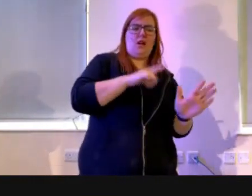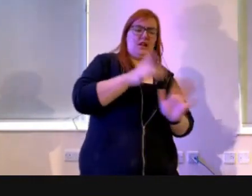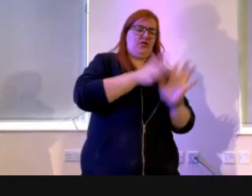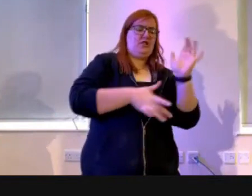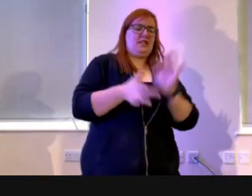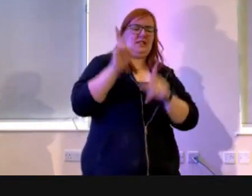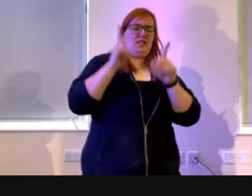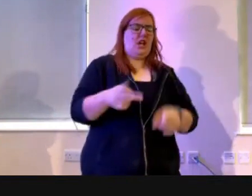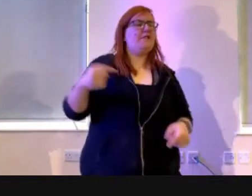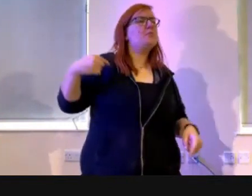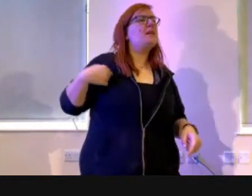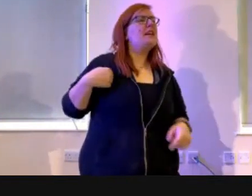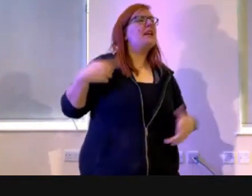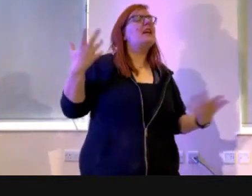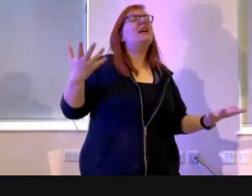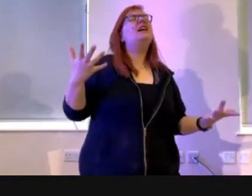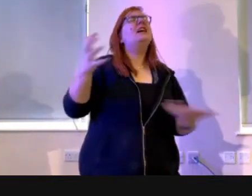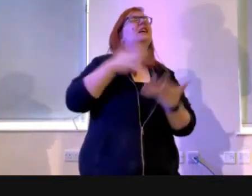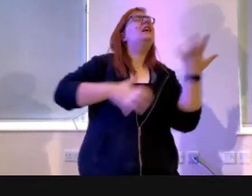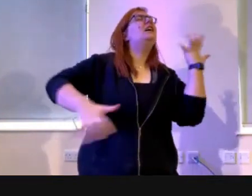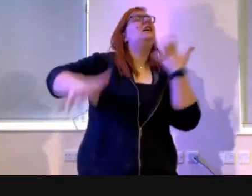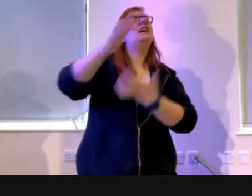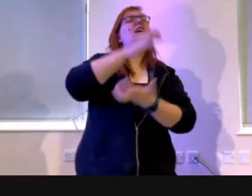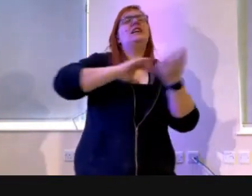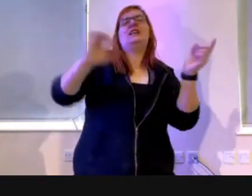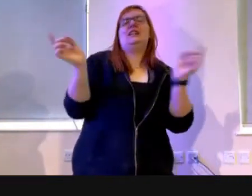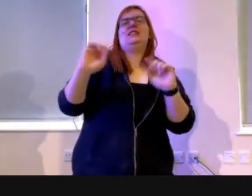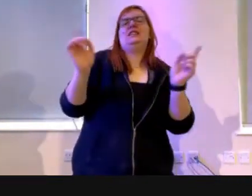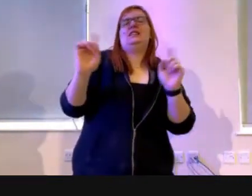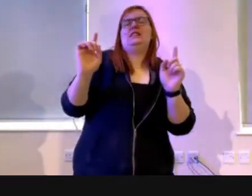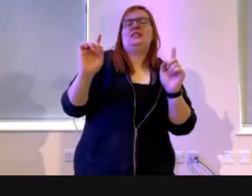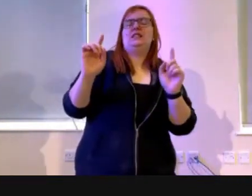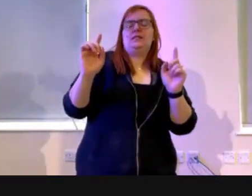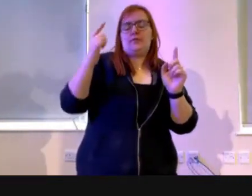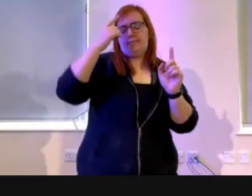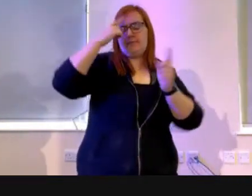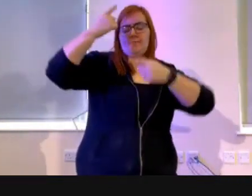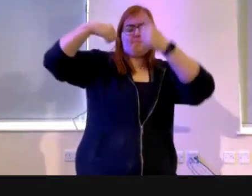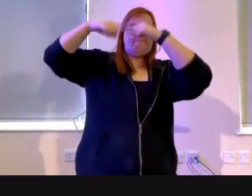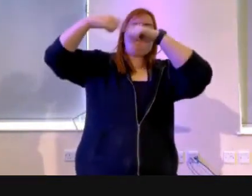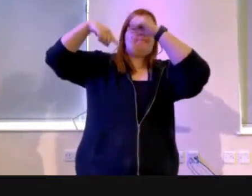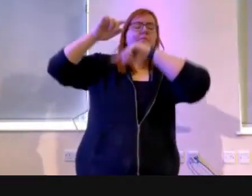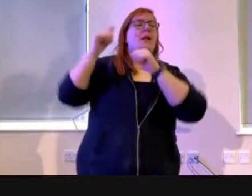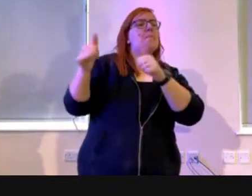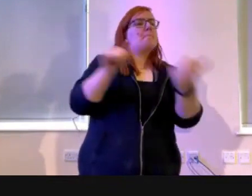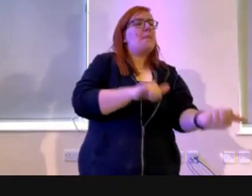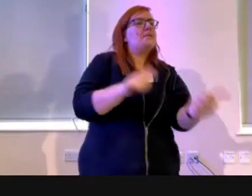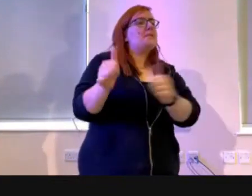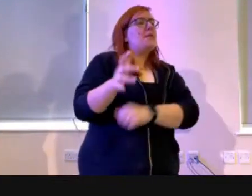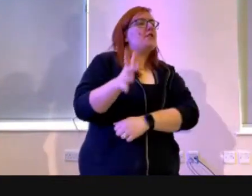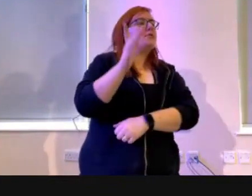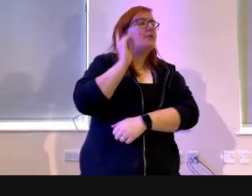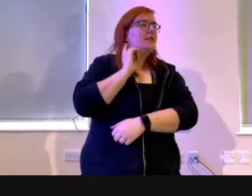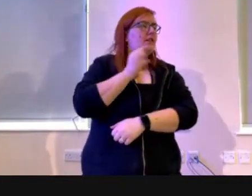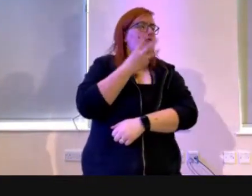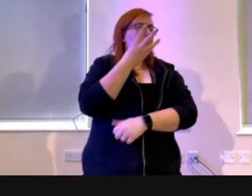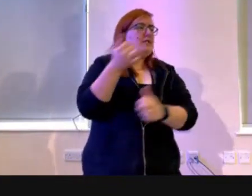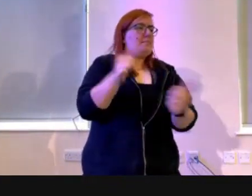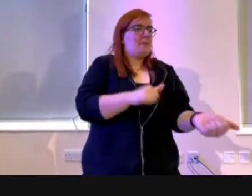for me. It's really complicated. I just thought back to we had baptisms last week. Three baptisms. was great,